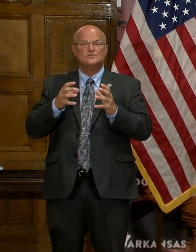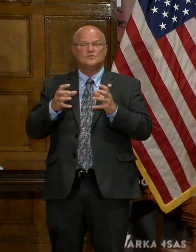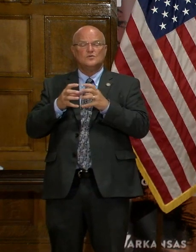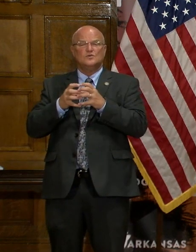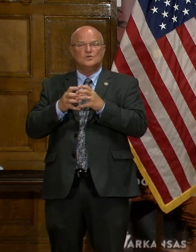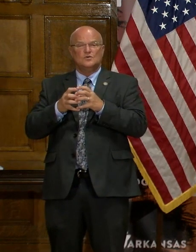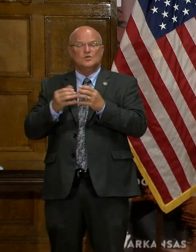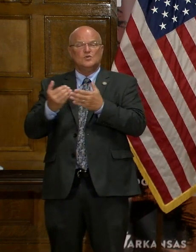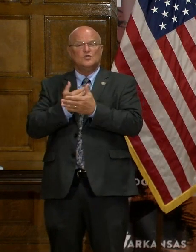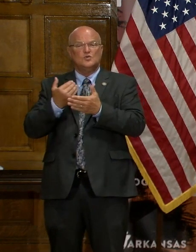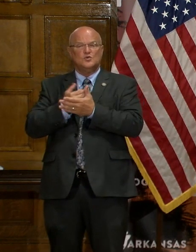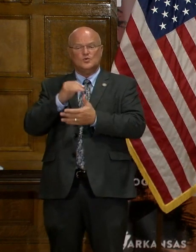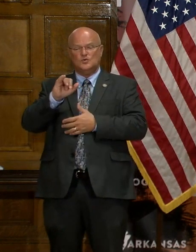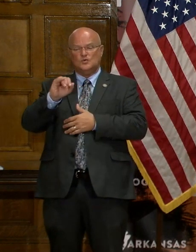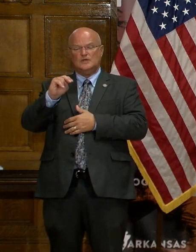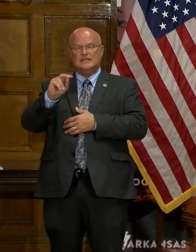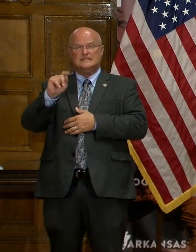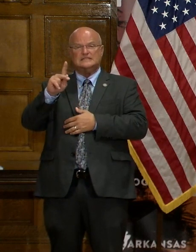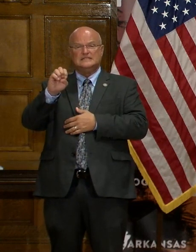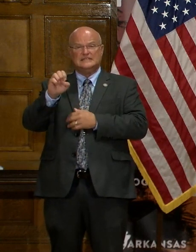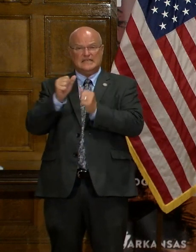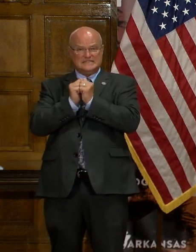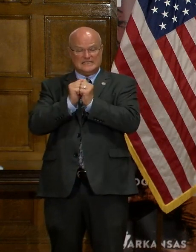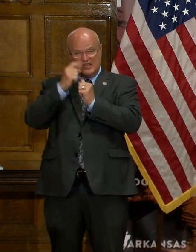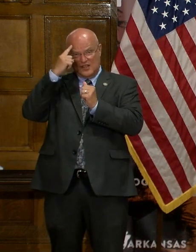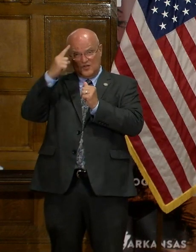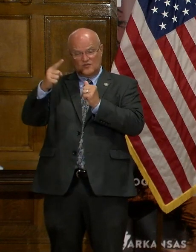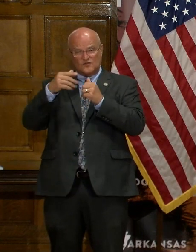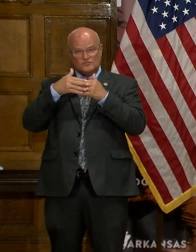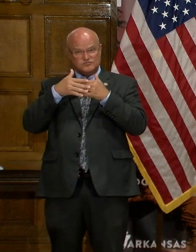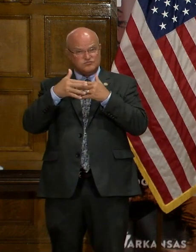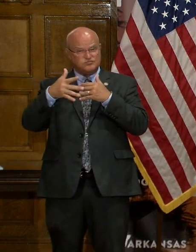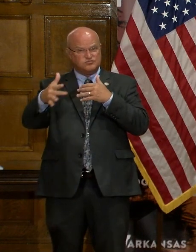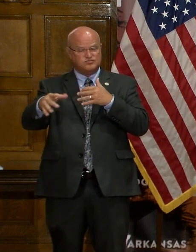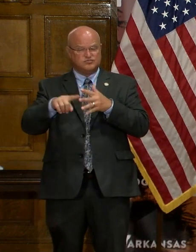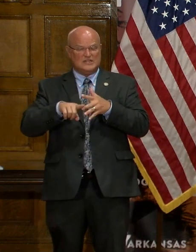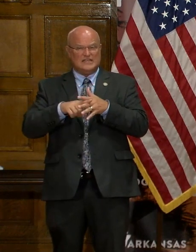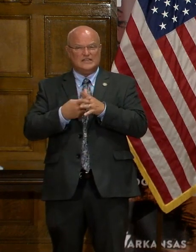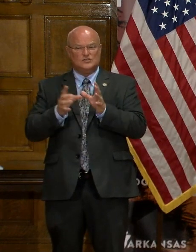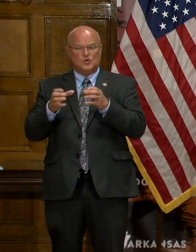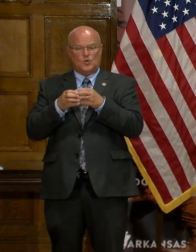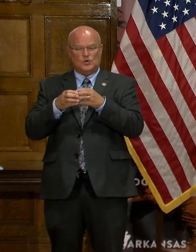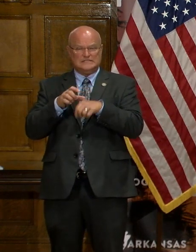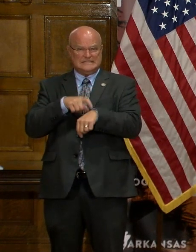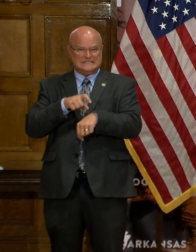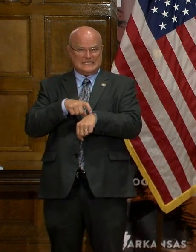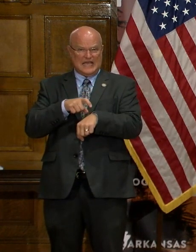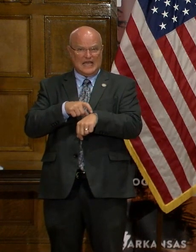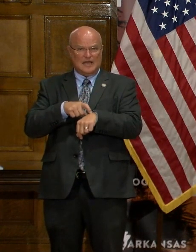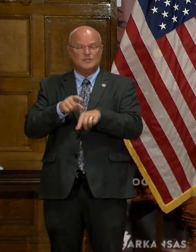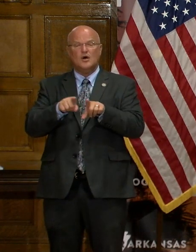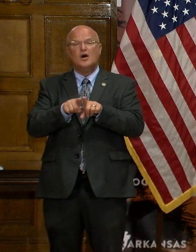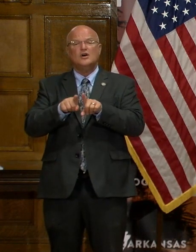new intakes together for the duration of their initial quarantine period, and will also support our